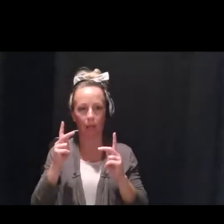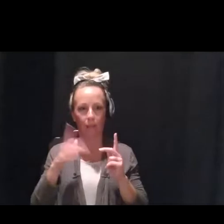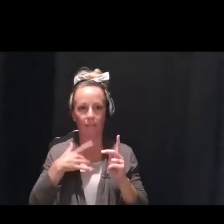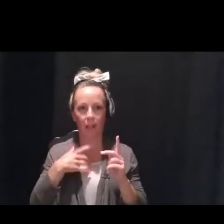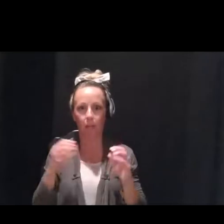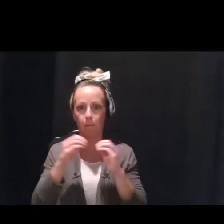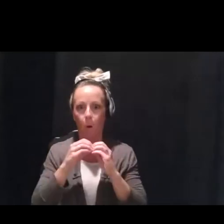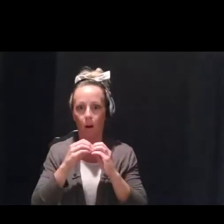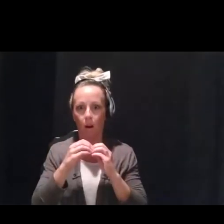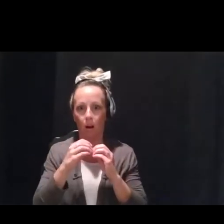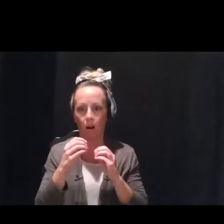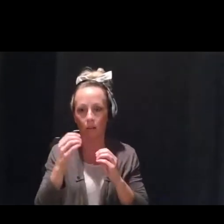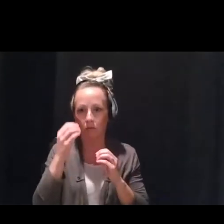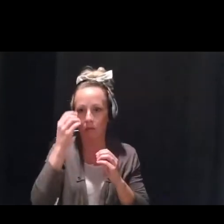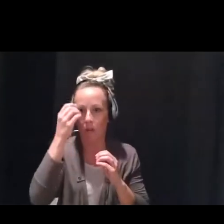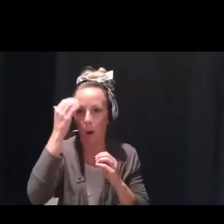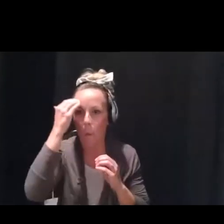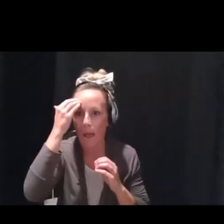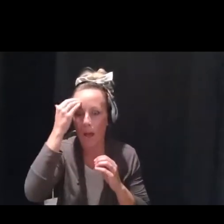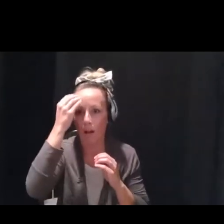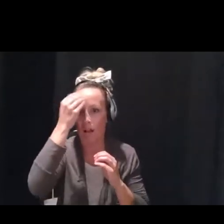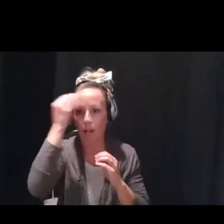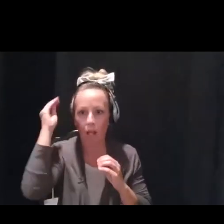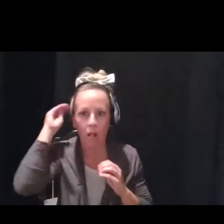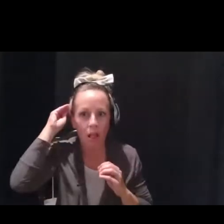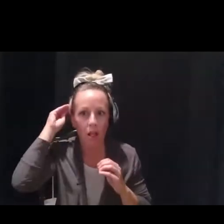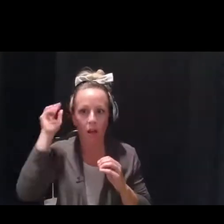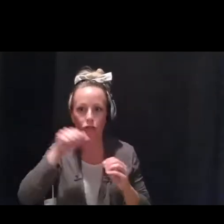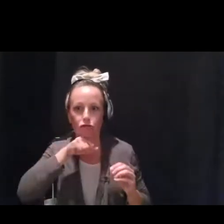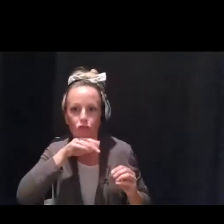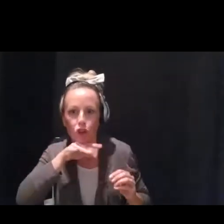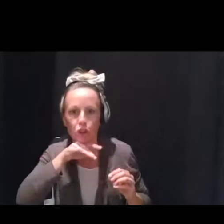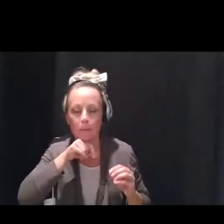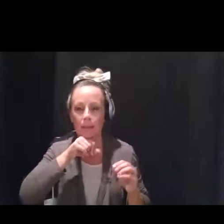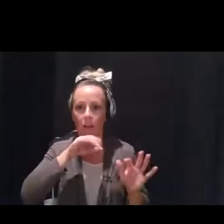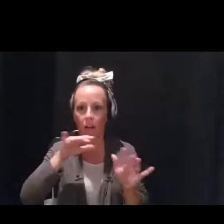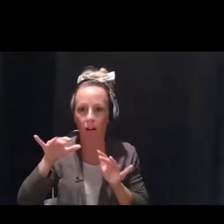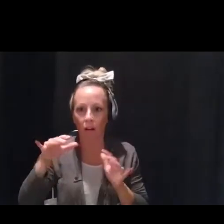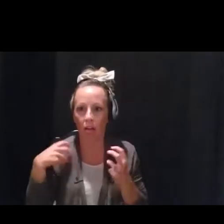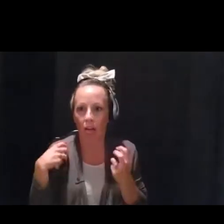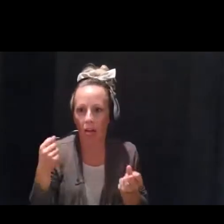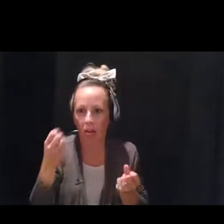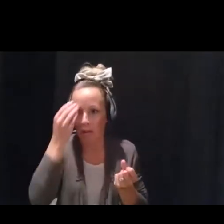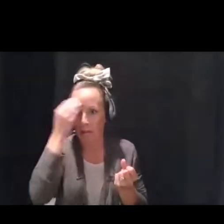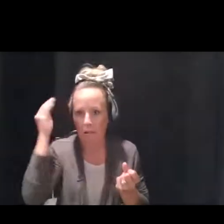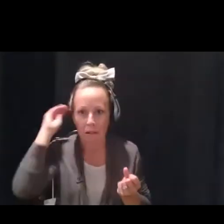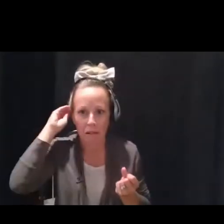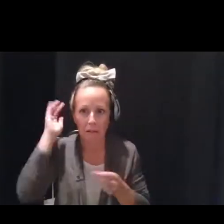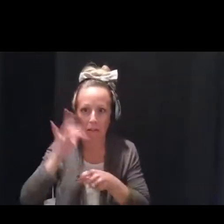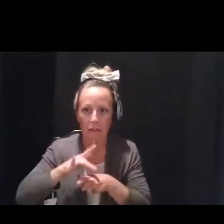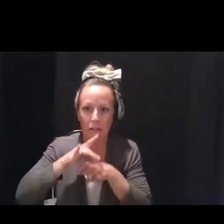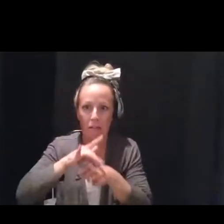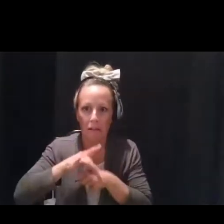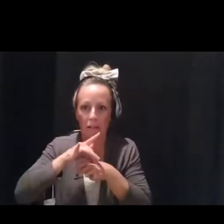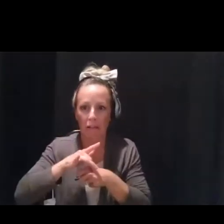to taking care of their health and germs, etc. The social isolating piece is